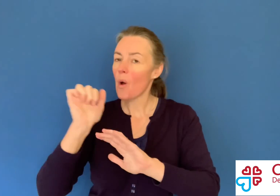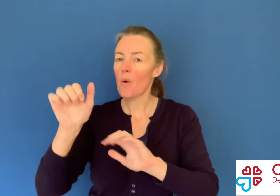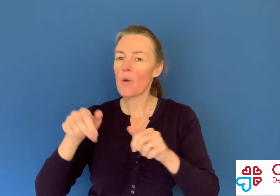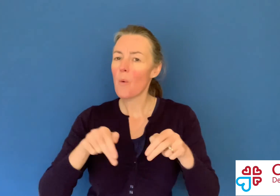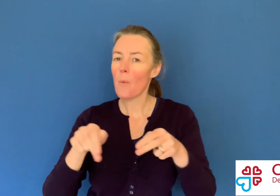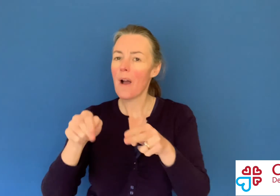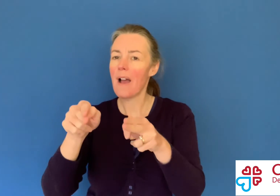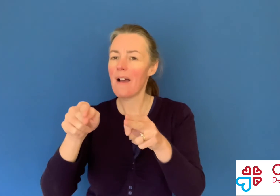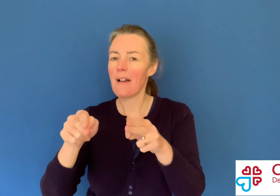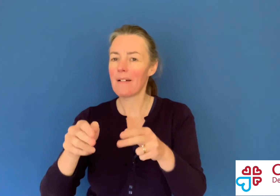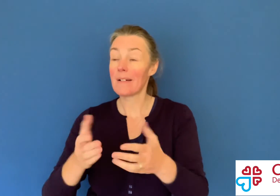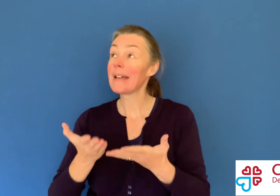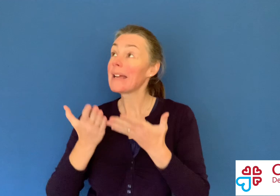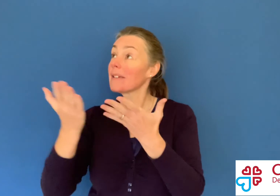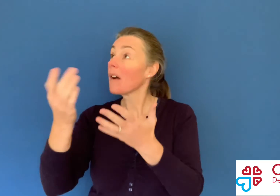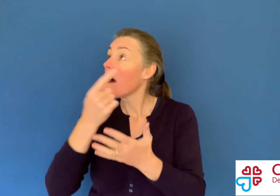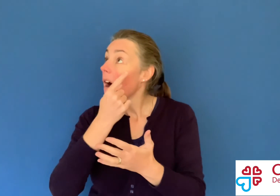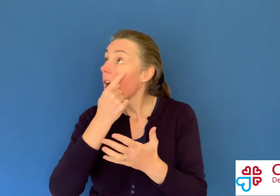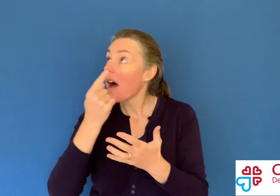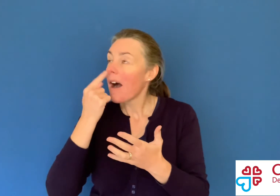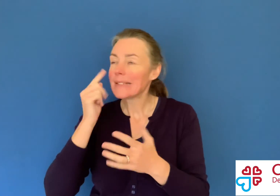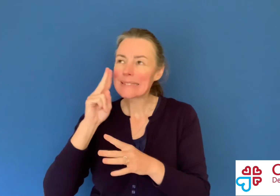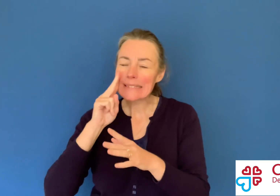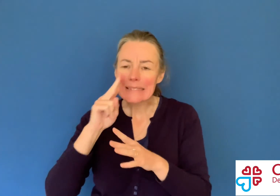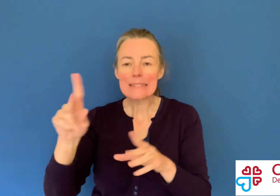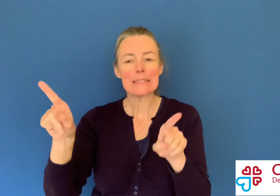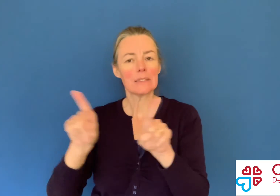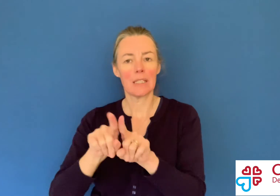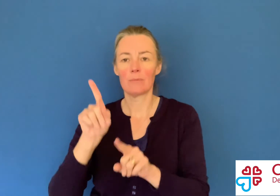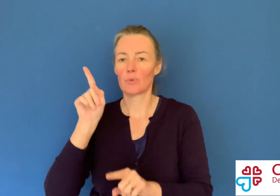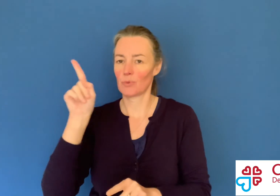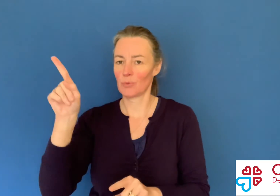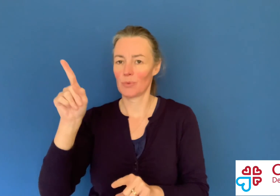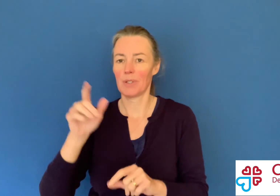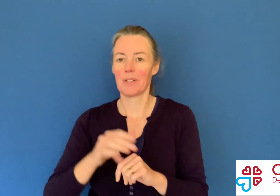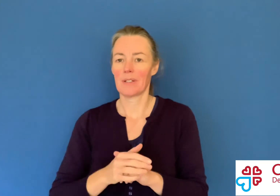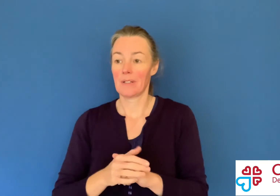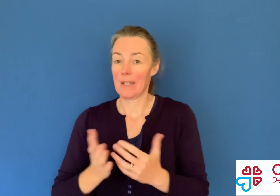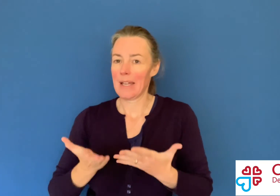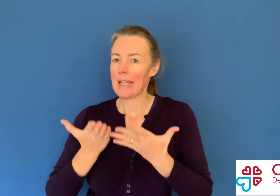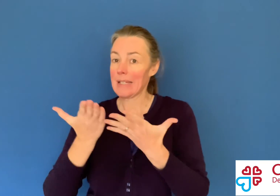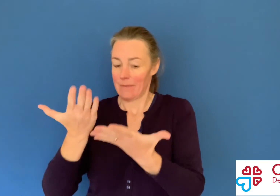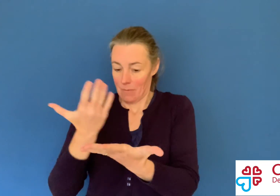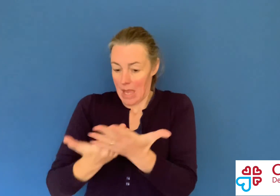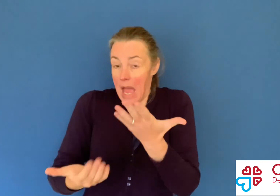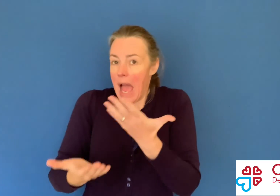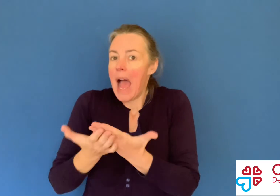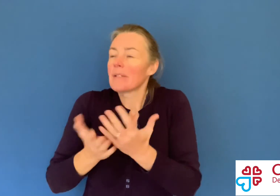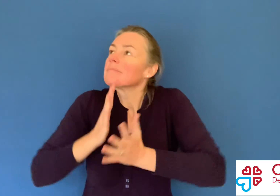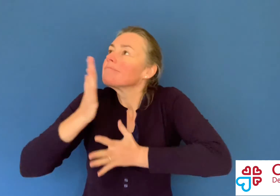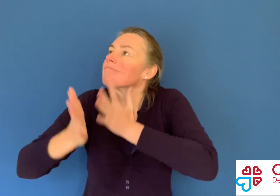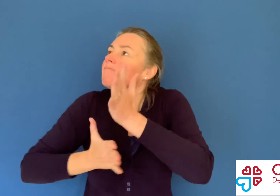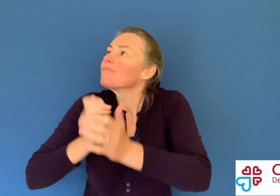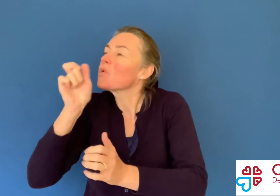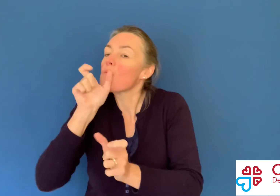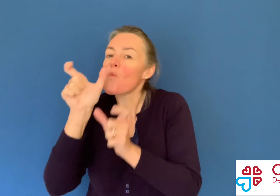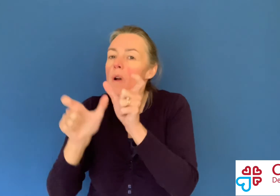go your way. I give you my eyes to see as you do. I give you my hands to sign your